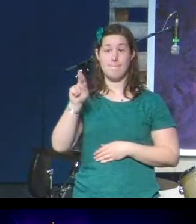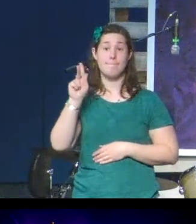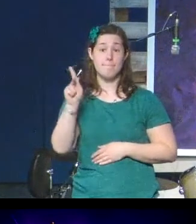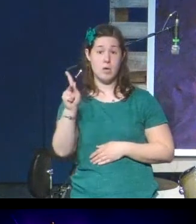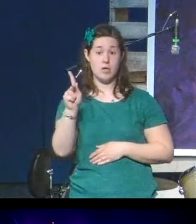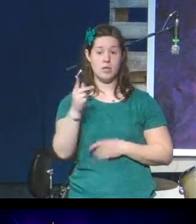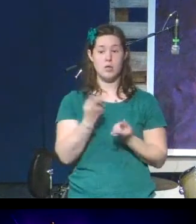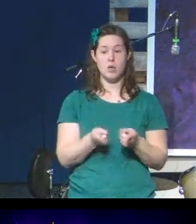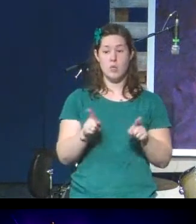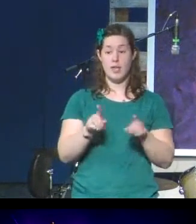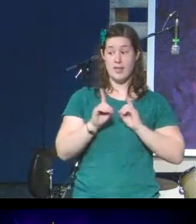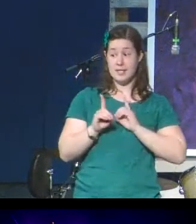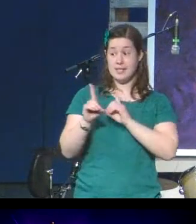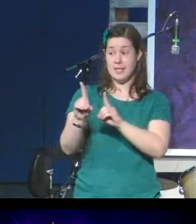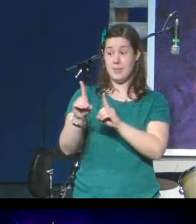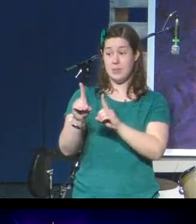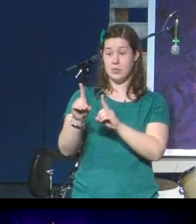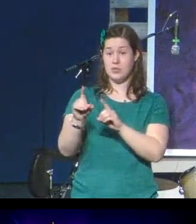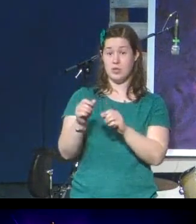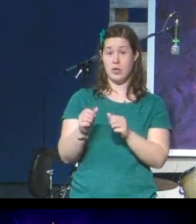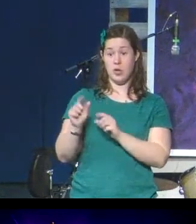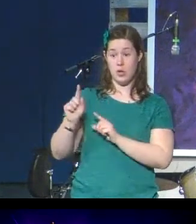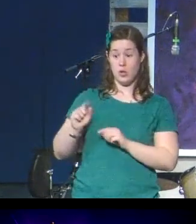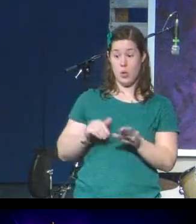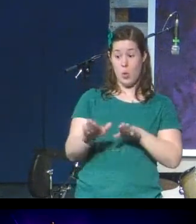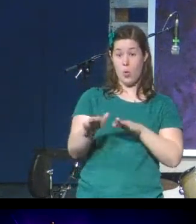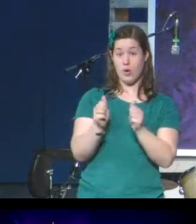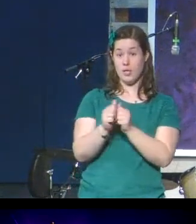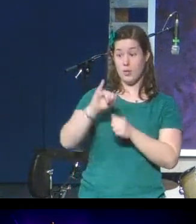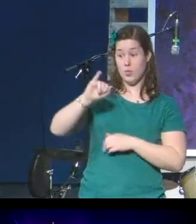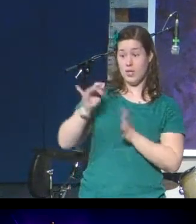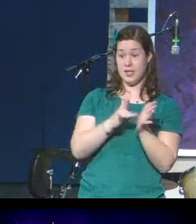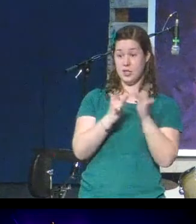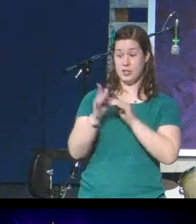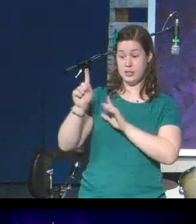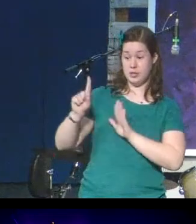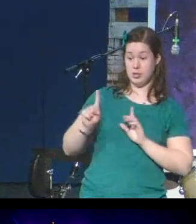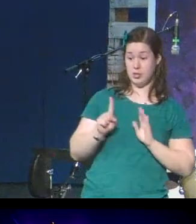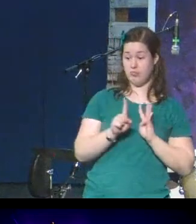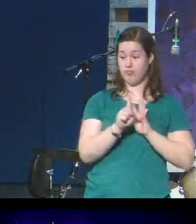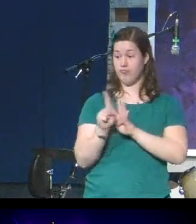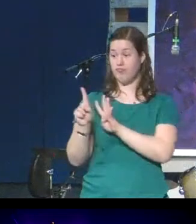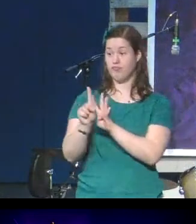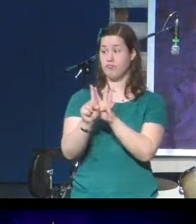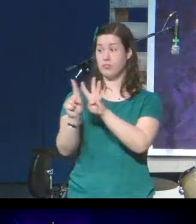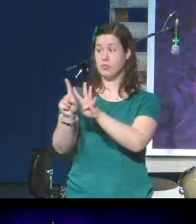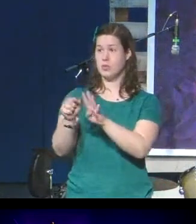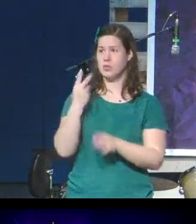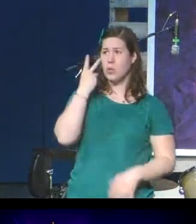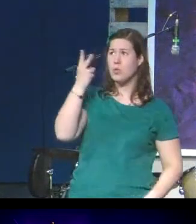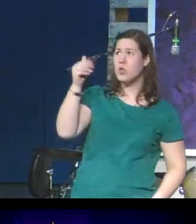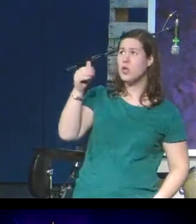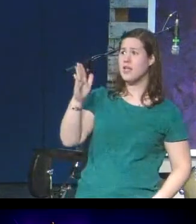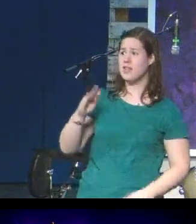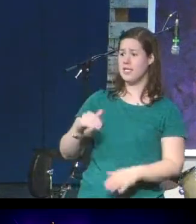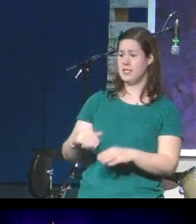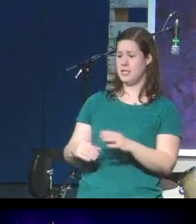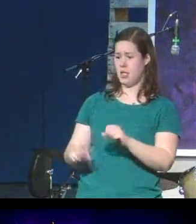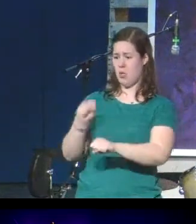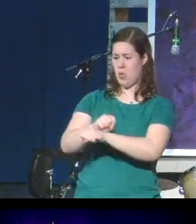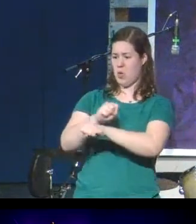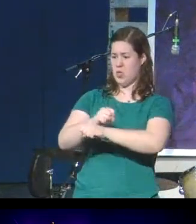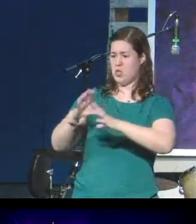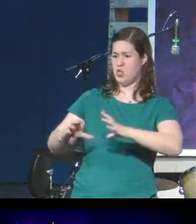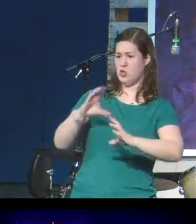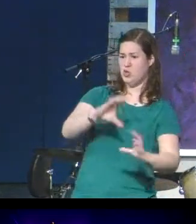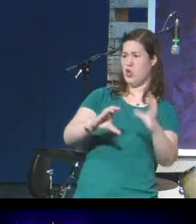outside the temple. And one of them says, oh, look at these stone walls. Look how tall and how beautiful they are. And I imagine that this is, you know,